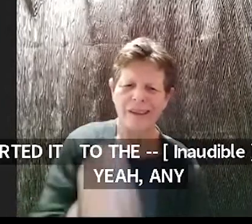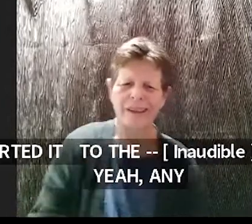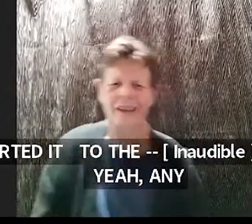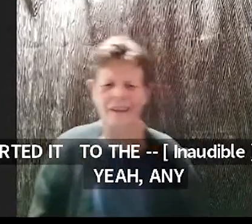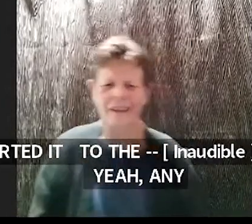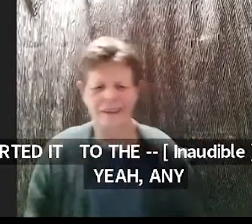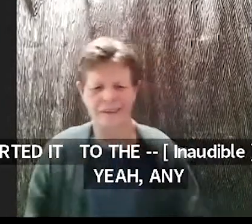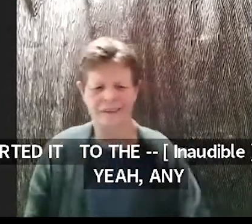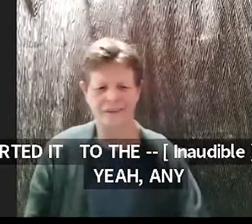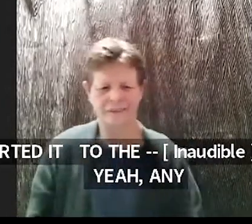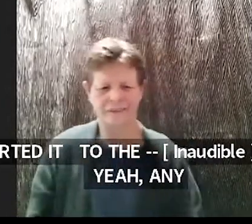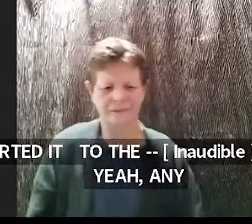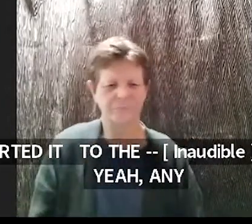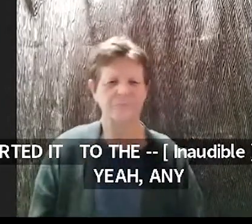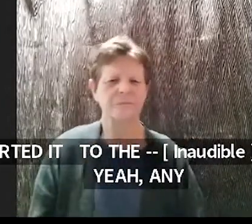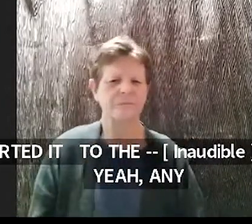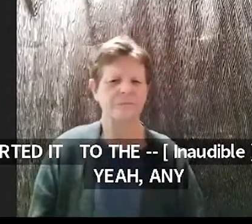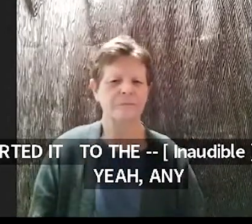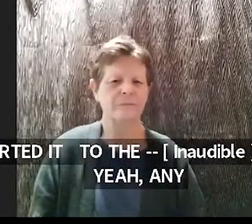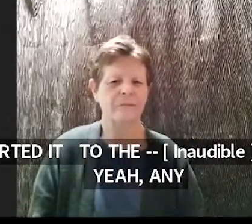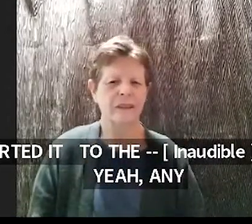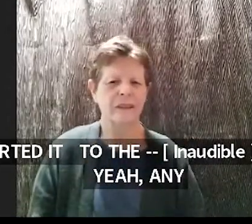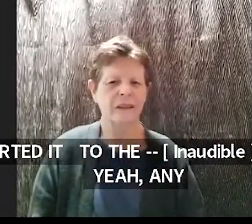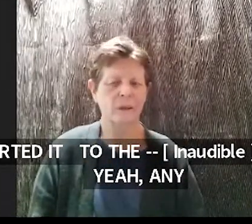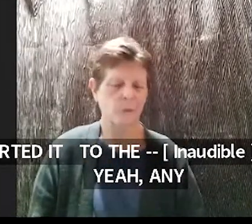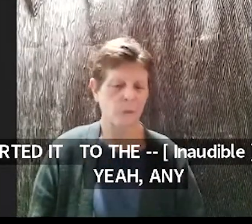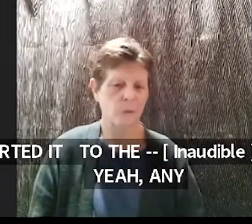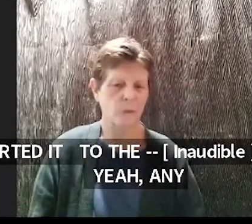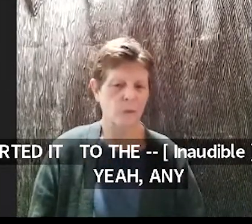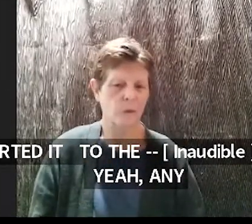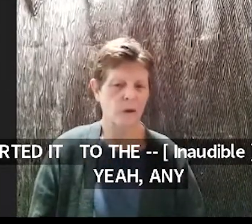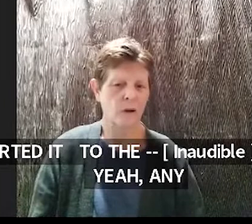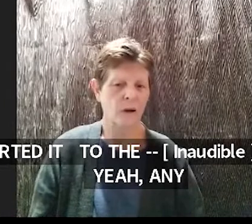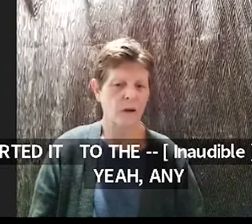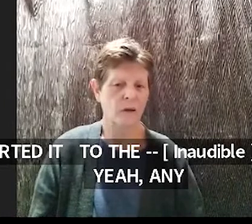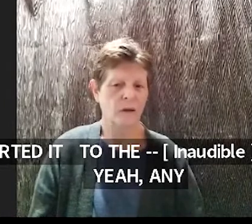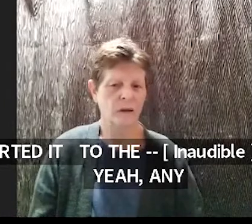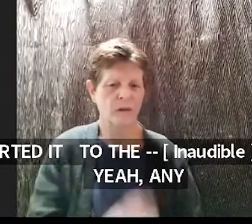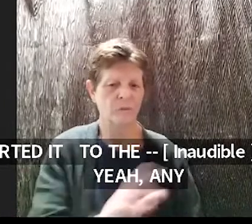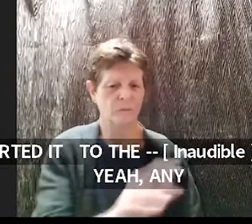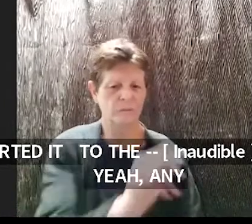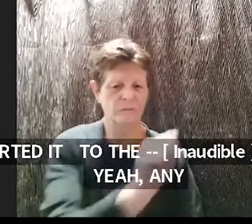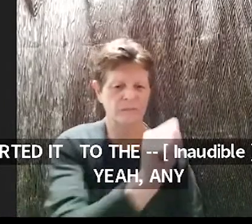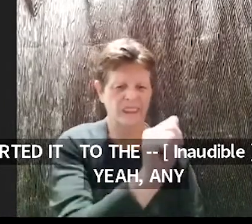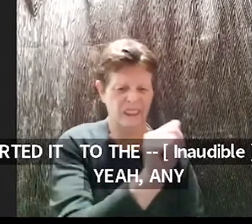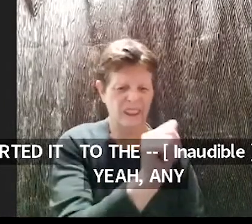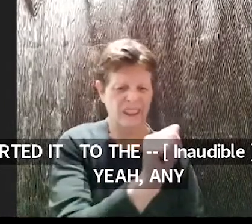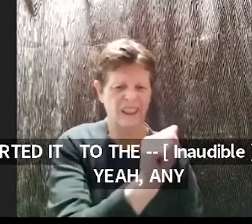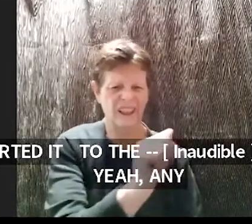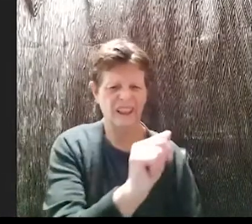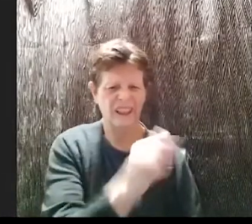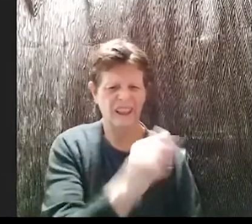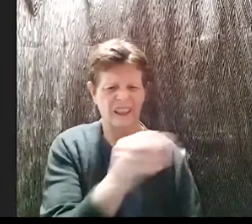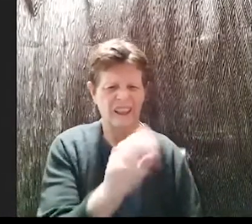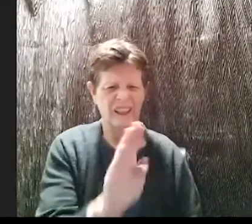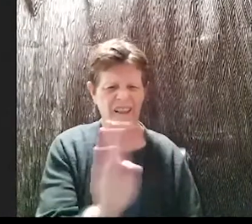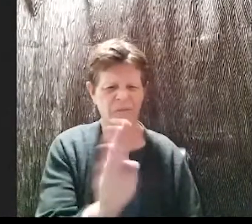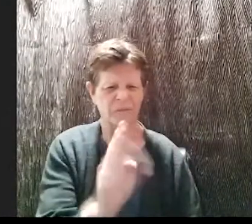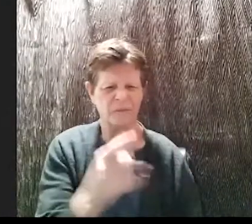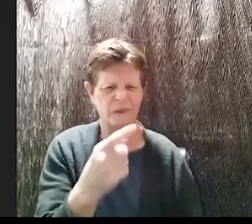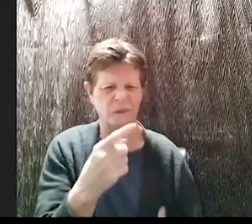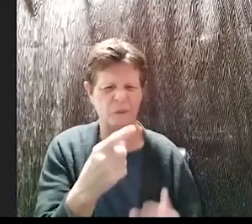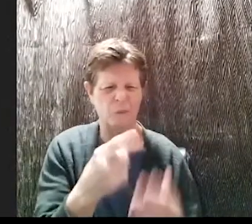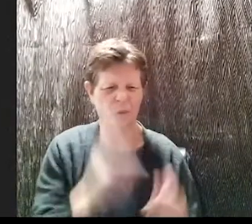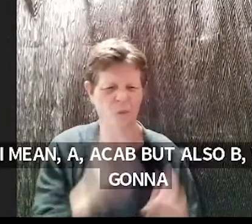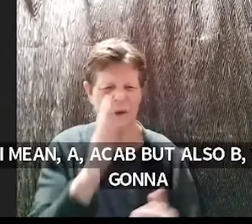i mean a i mean a cab but also b what's that gonna do you know yeah